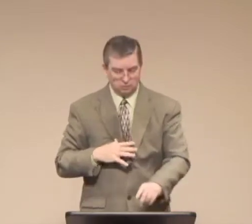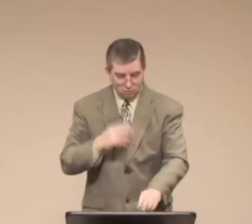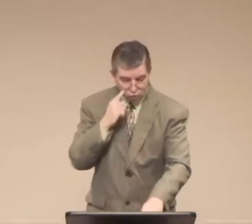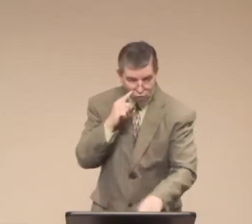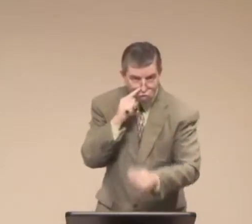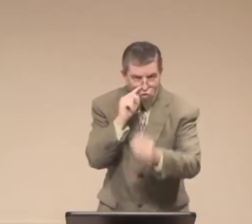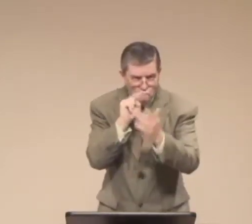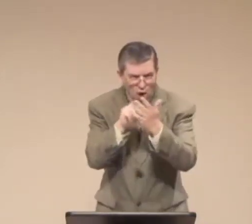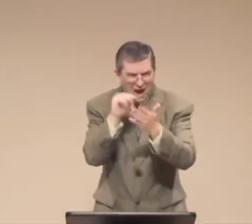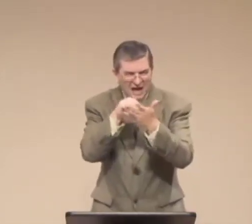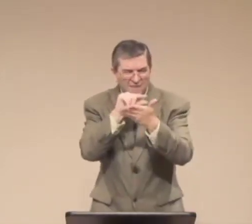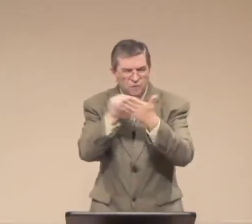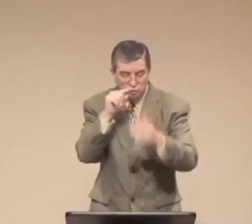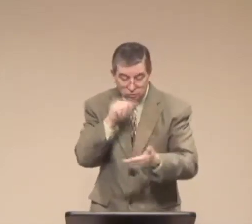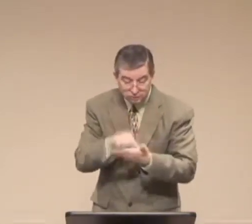he called her Woman.